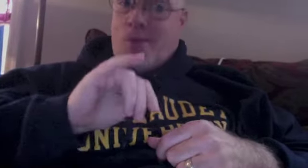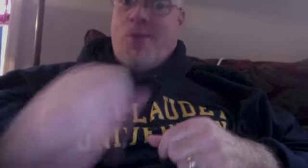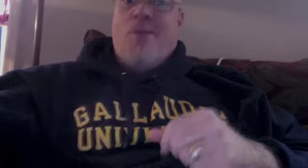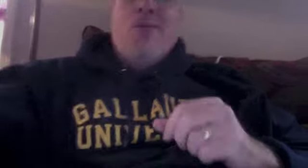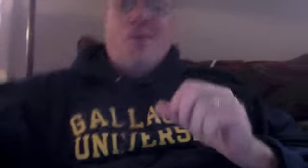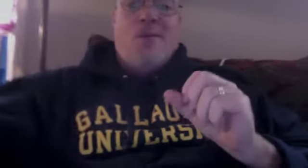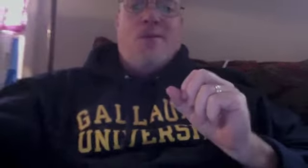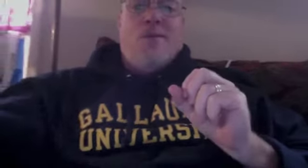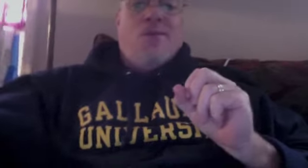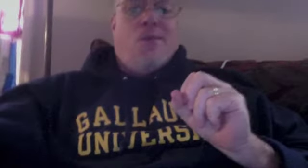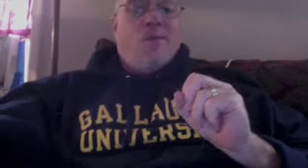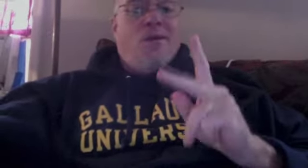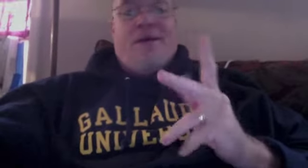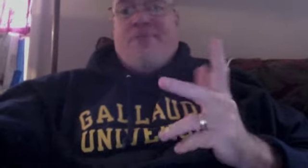I do I can't do